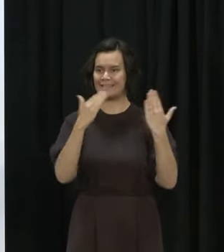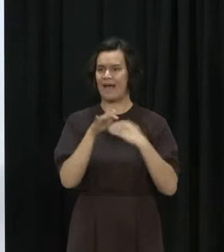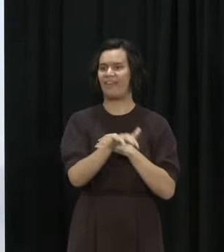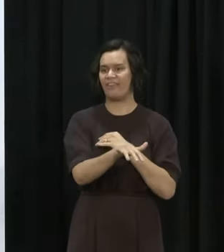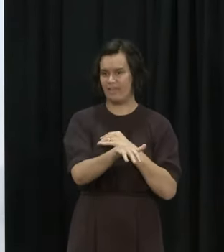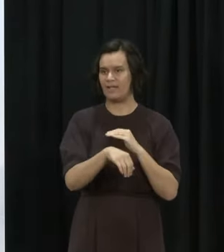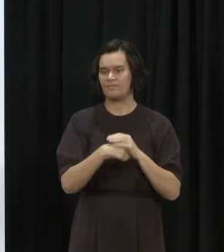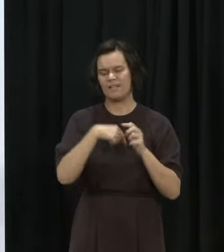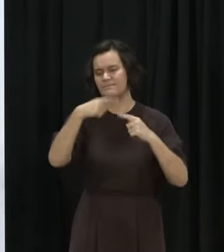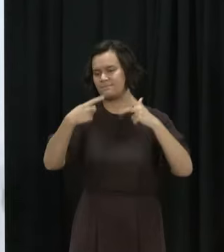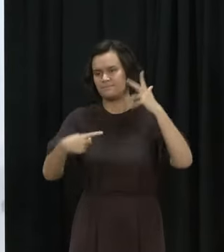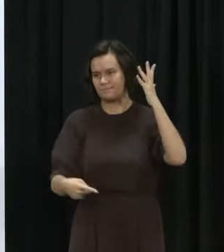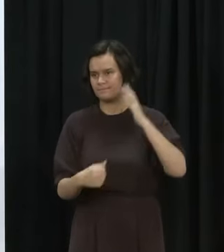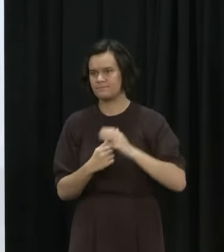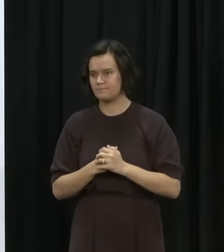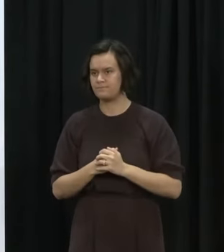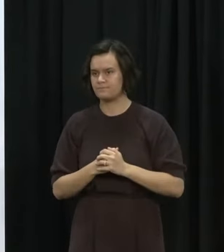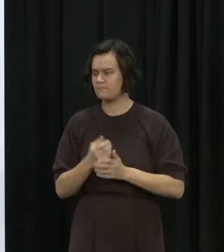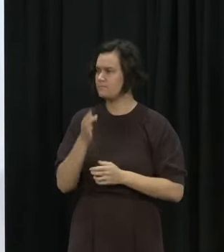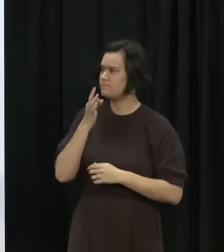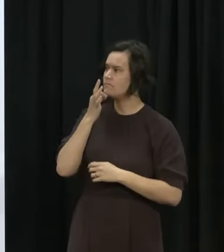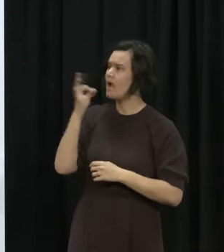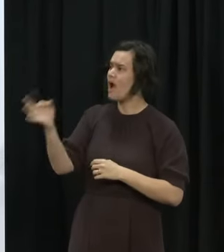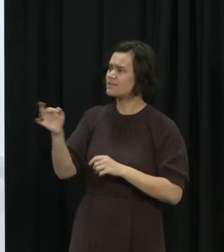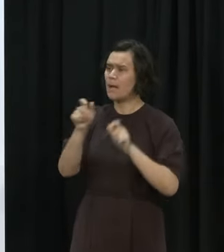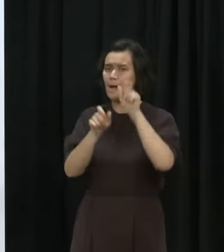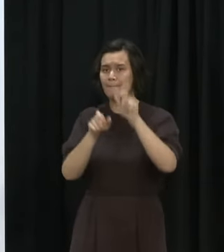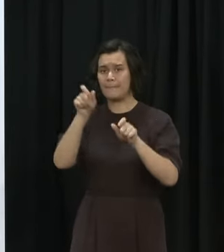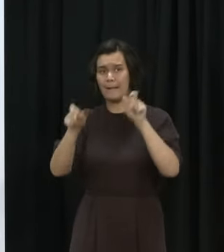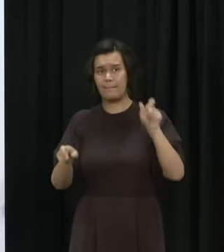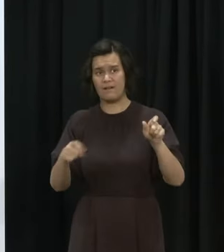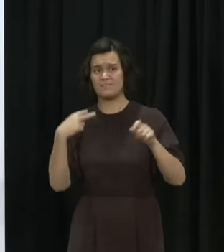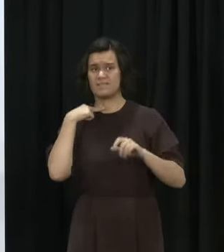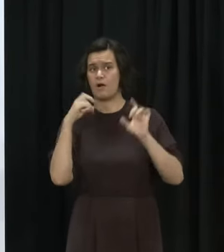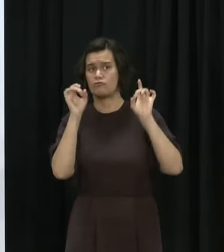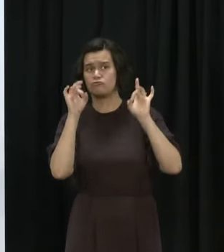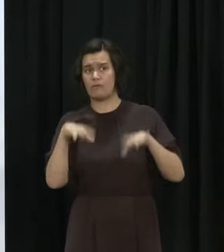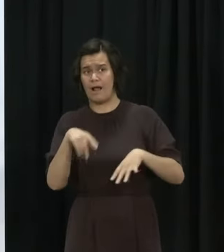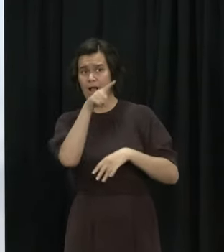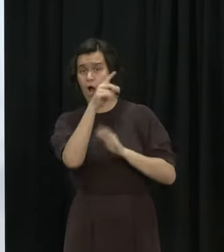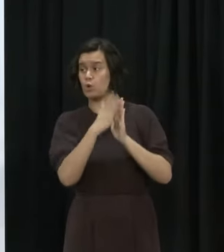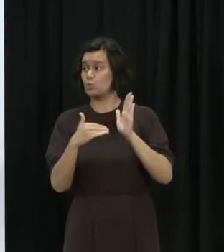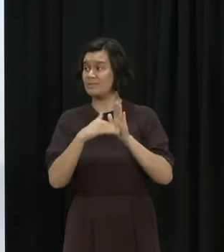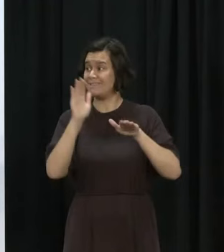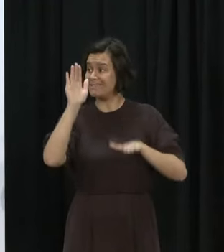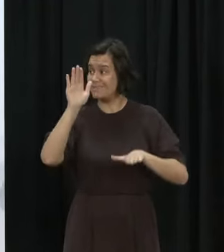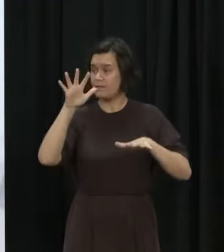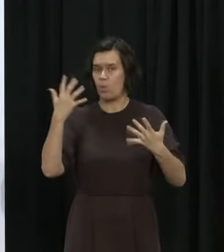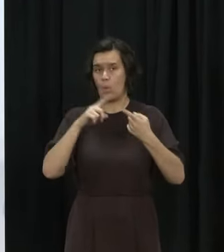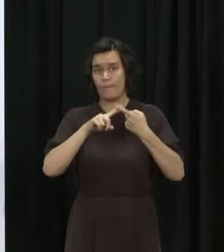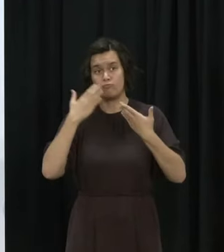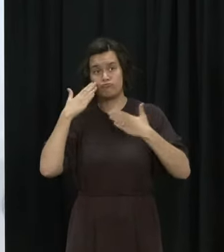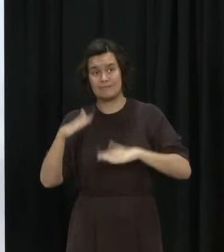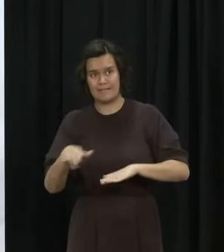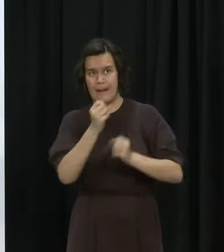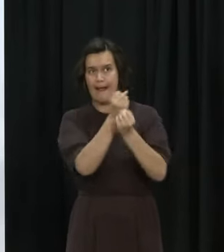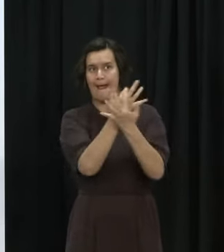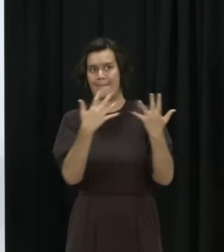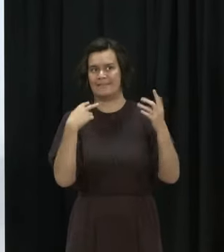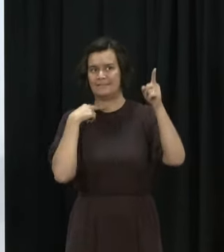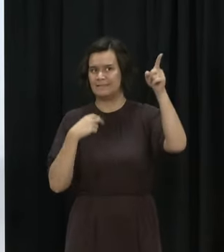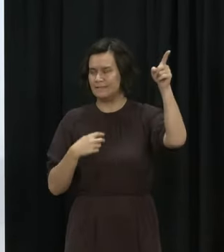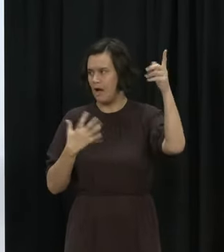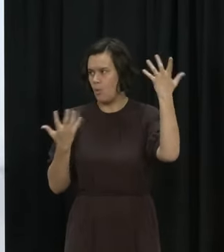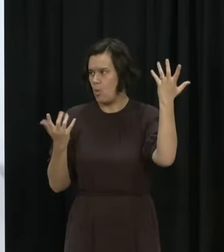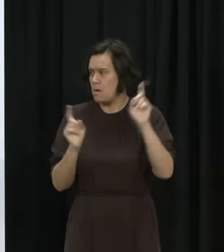able to allocate to people coming home to be elected in the system? Well I can tell you that in the most recent lobby release there were 500 rooms